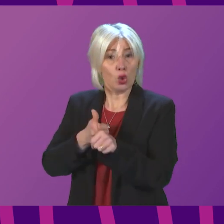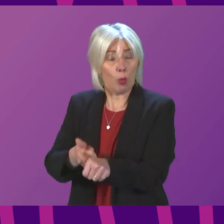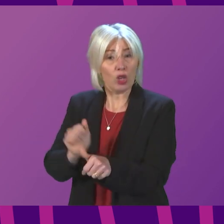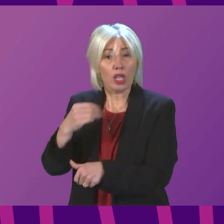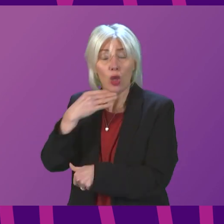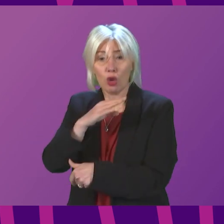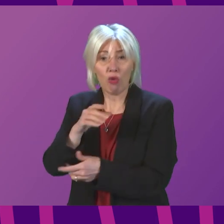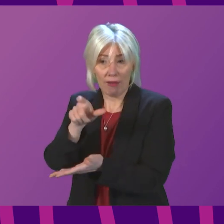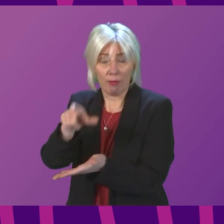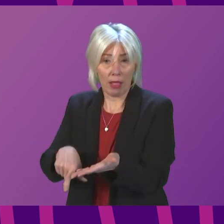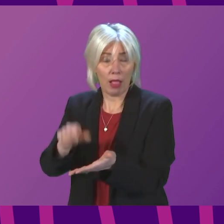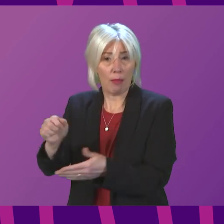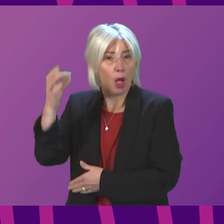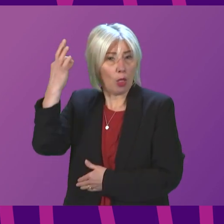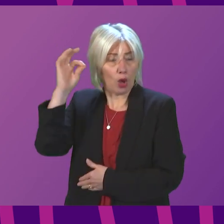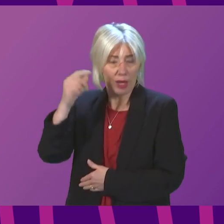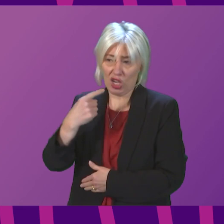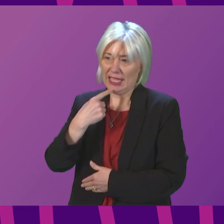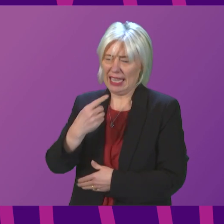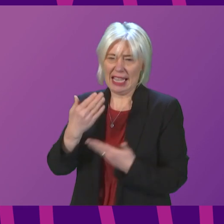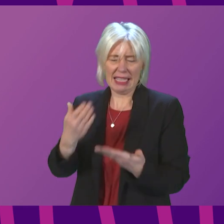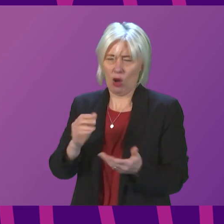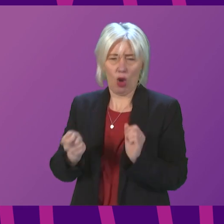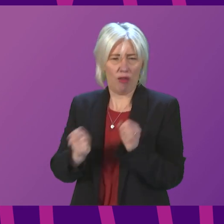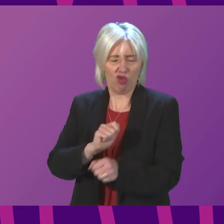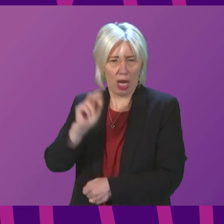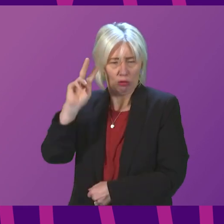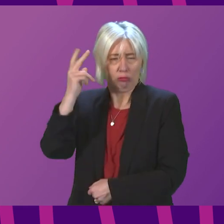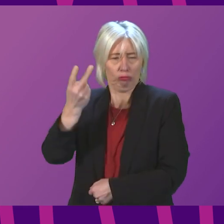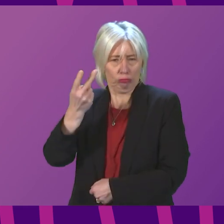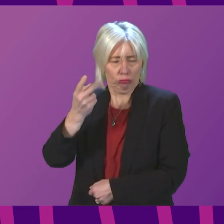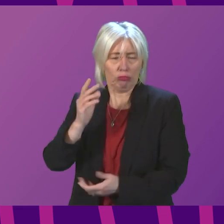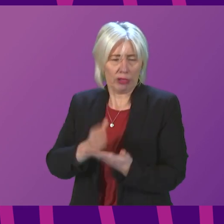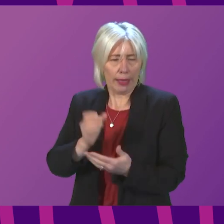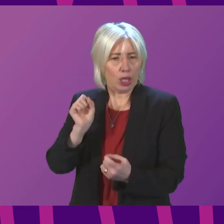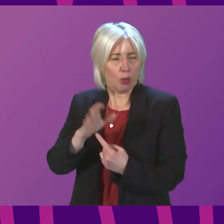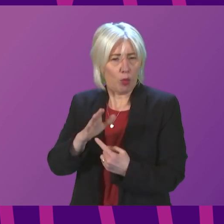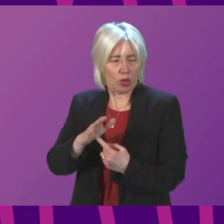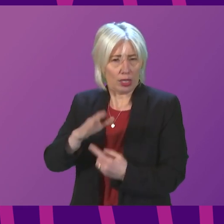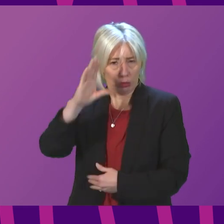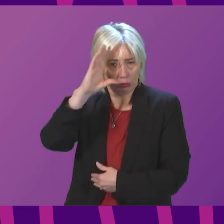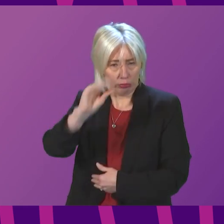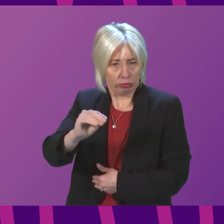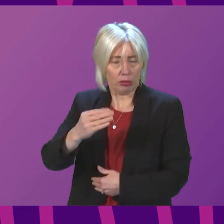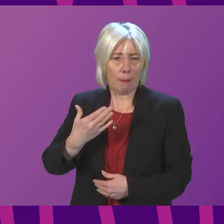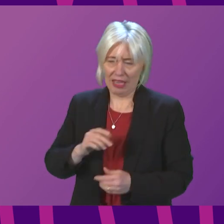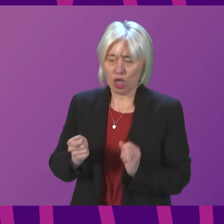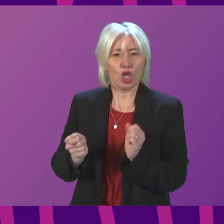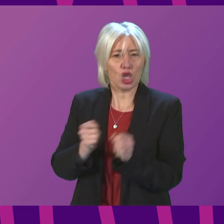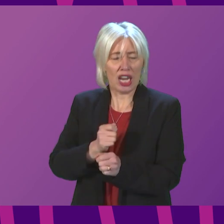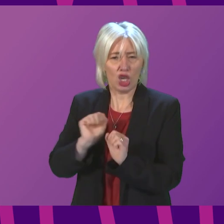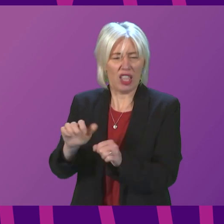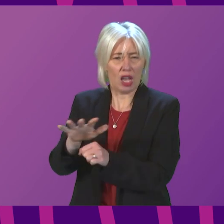Obviously, it is for the Commission to say why its position has changed, but I think it is important for me to narrate that it is a change in